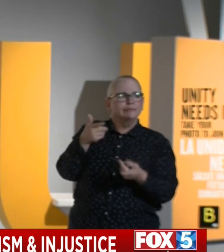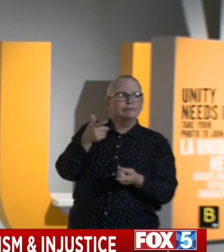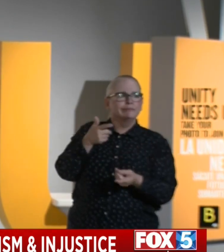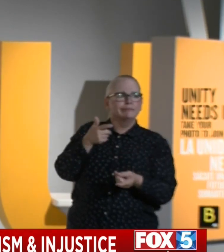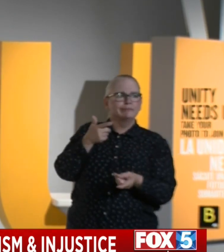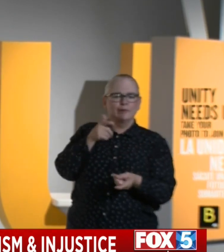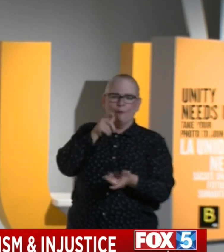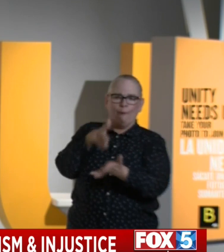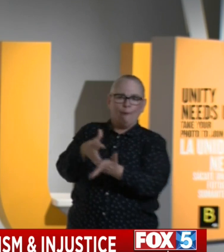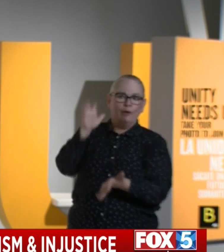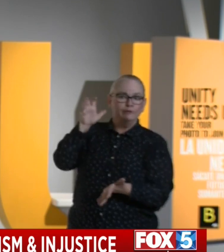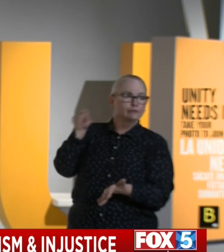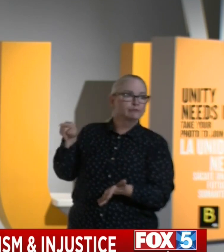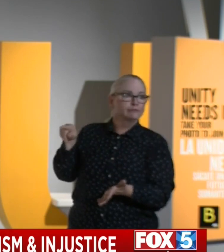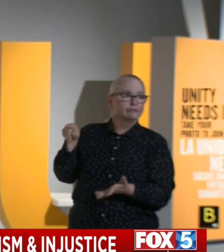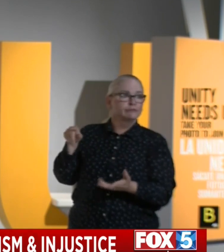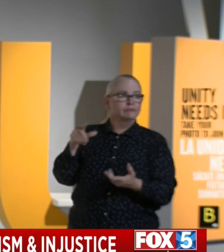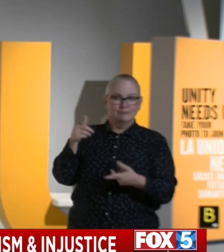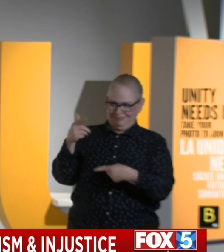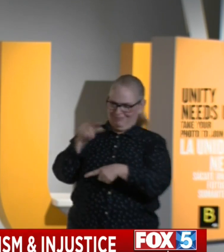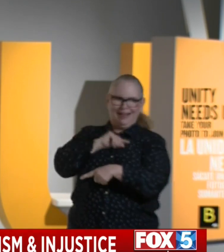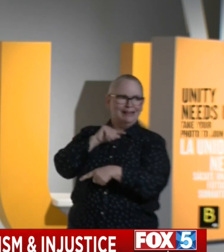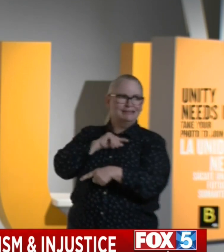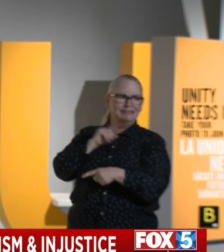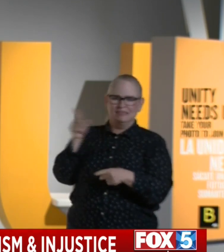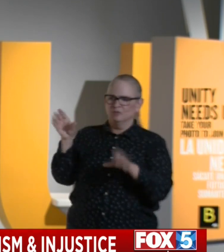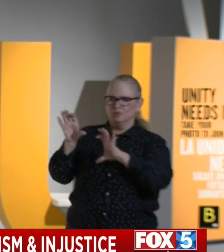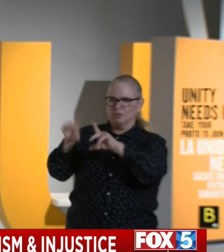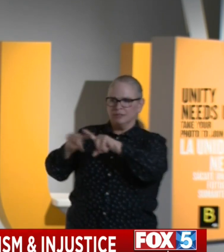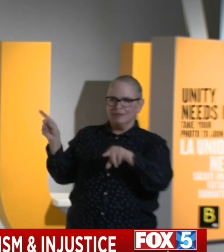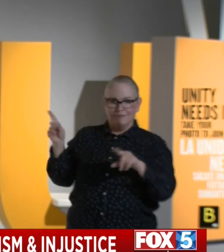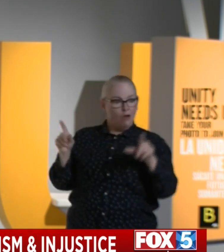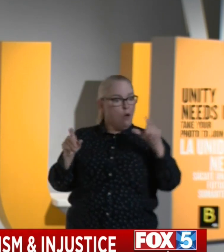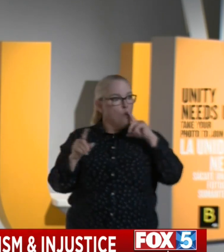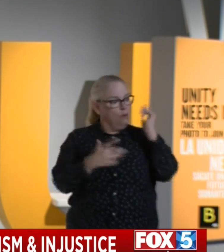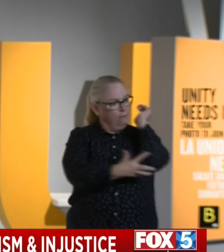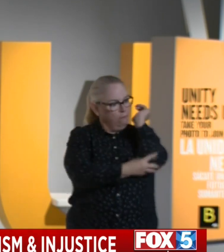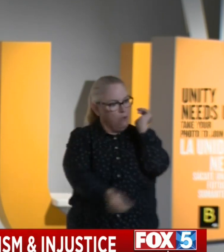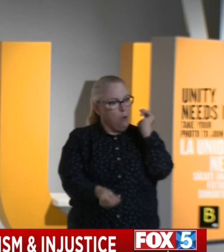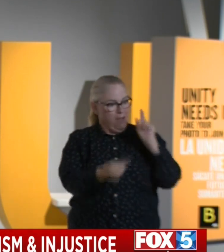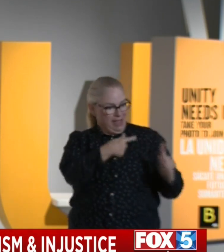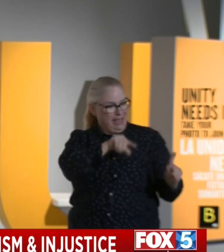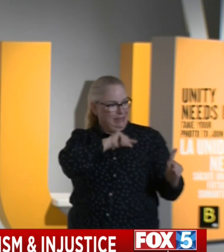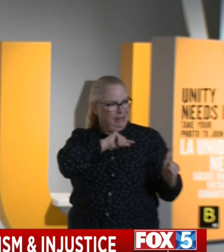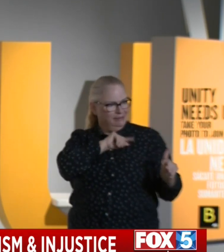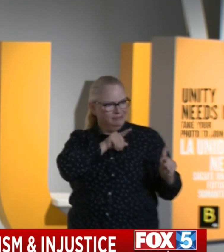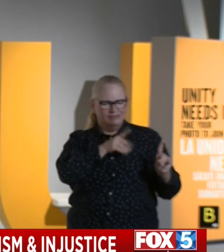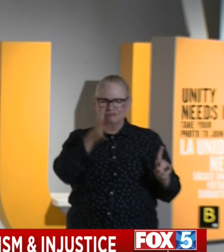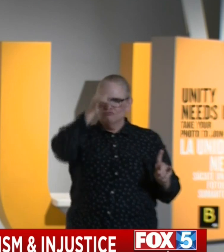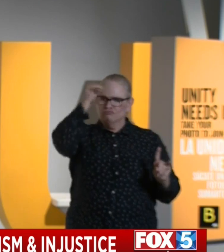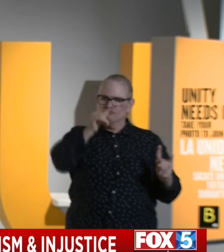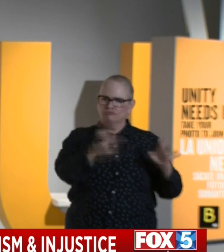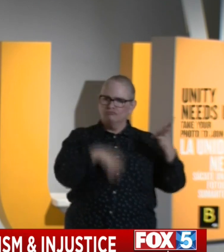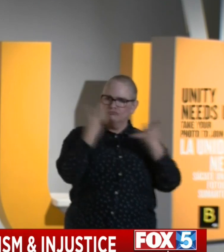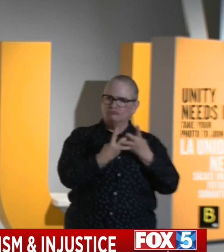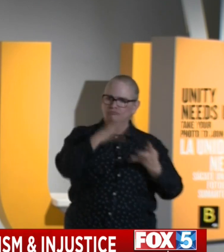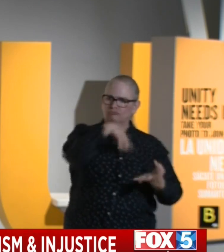are poor and innocent. You know that and I know that. So why aren't we doing something about it?